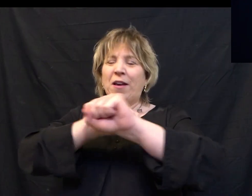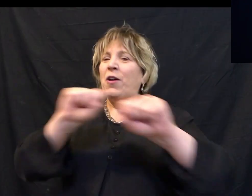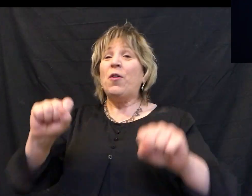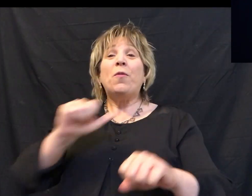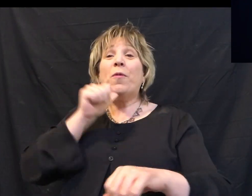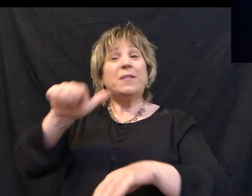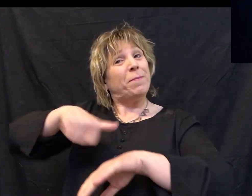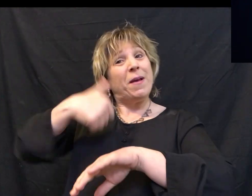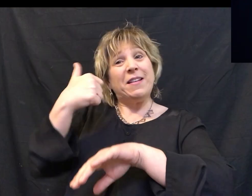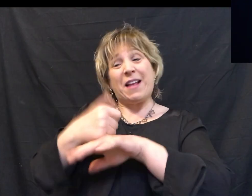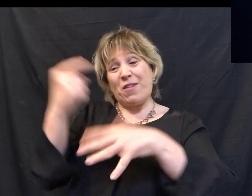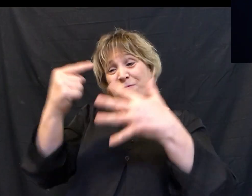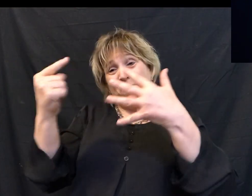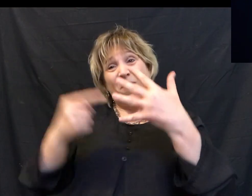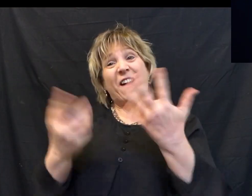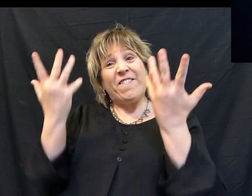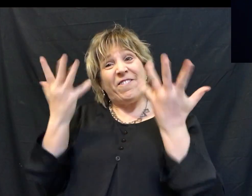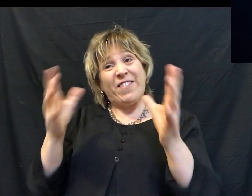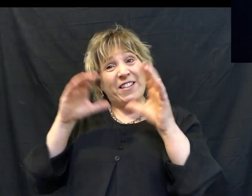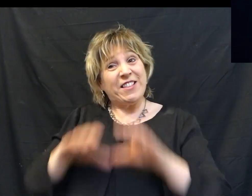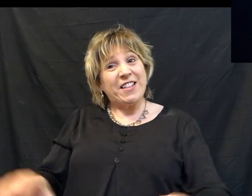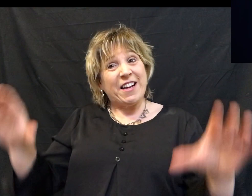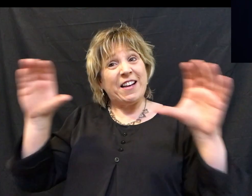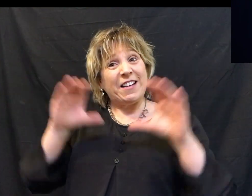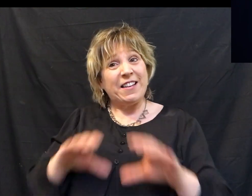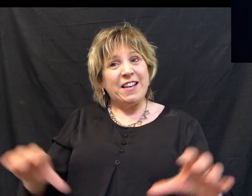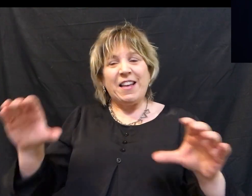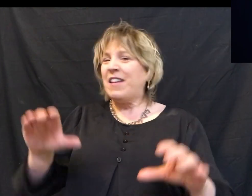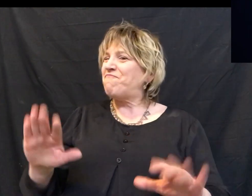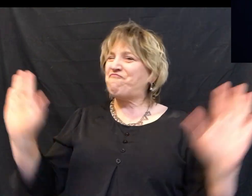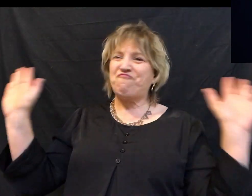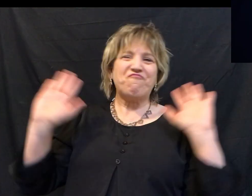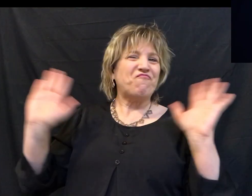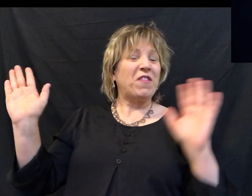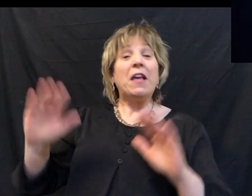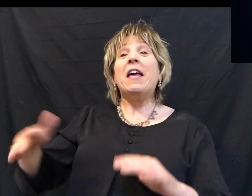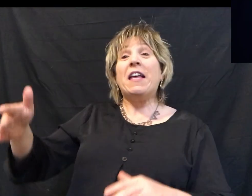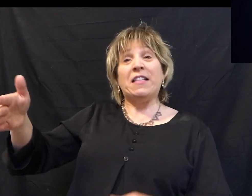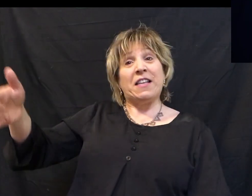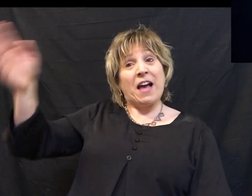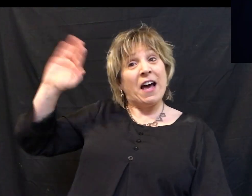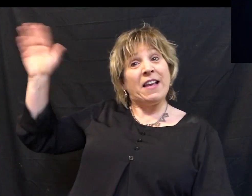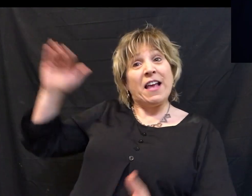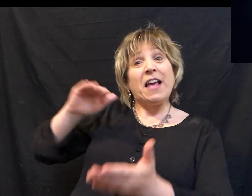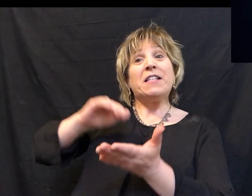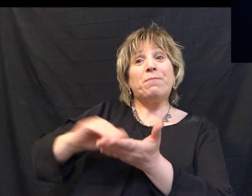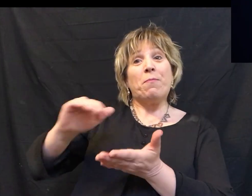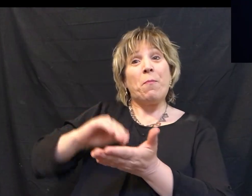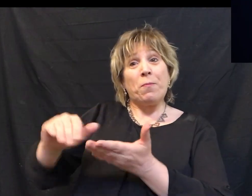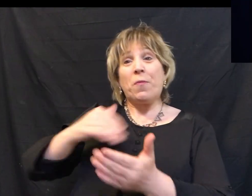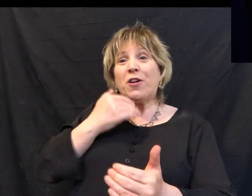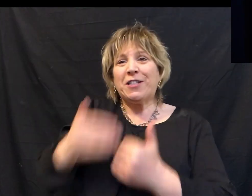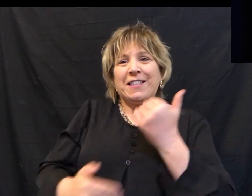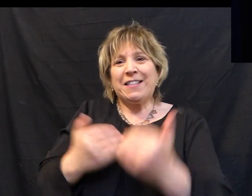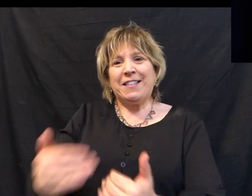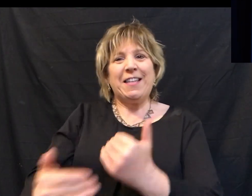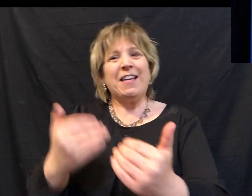on what I've done But the goodness and mercy And the power